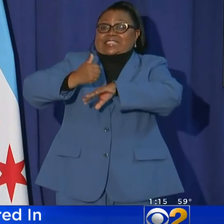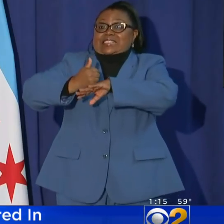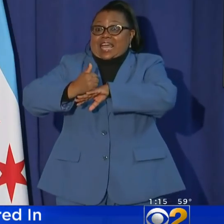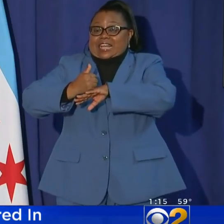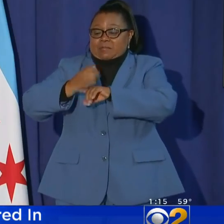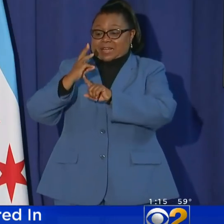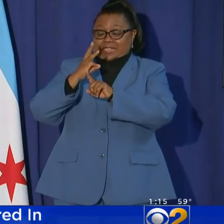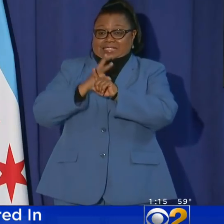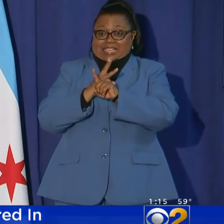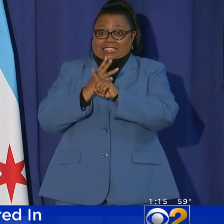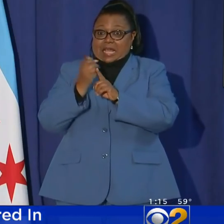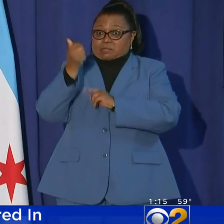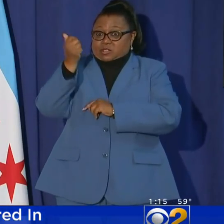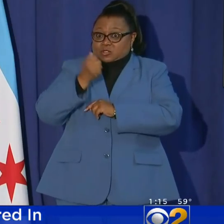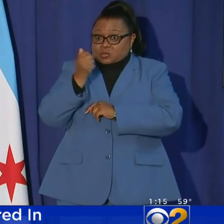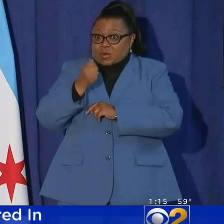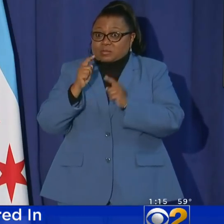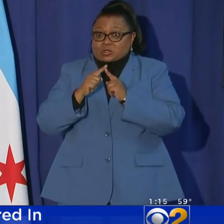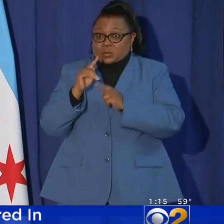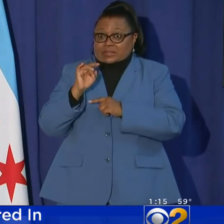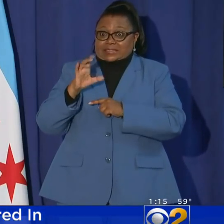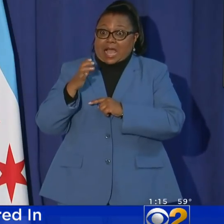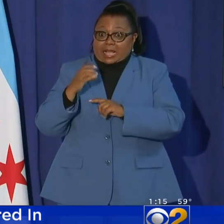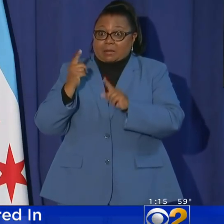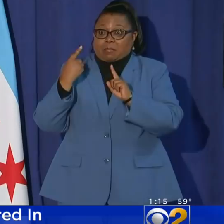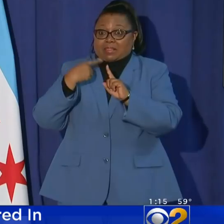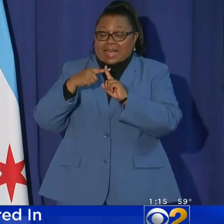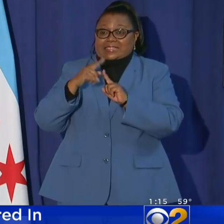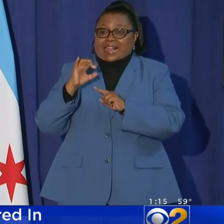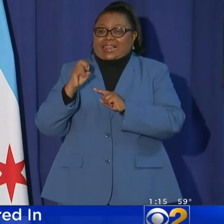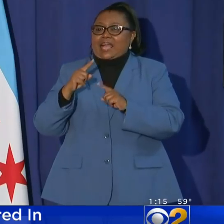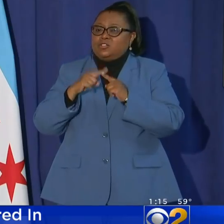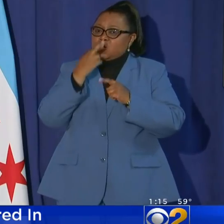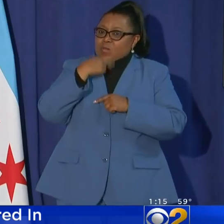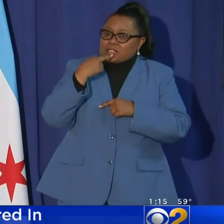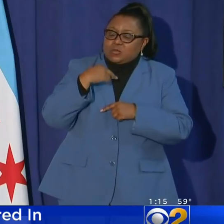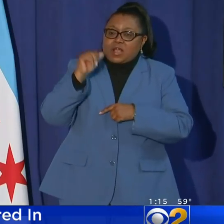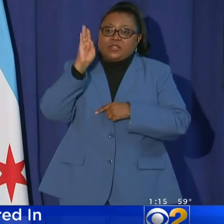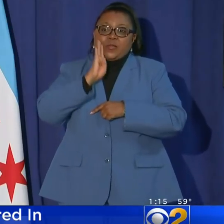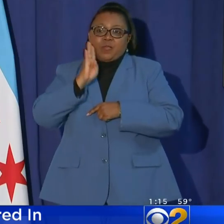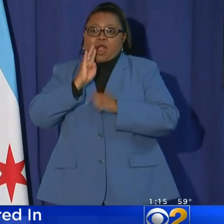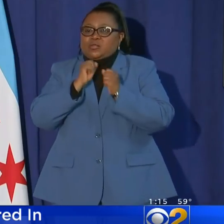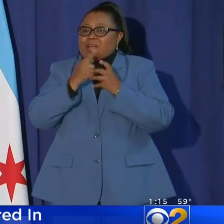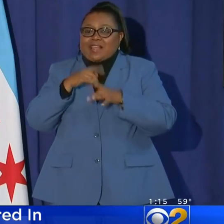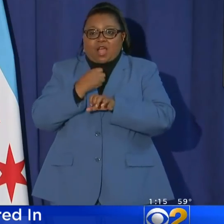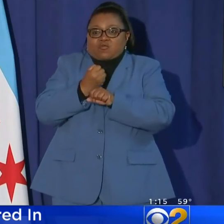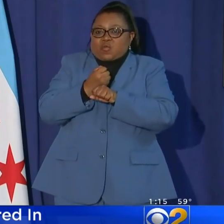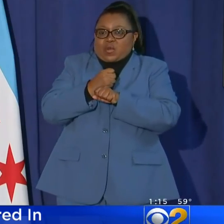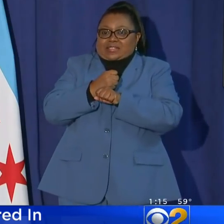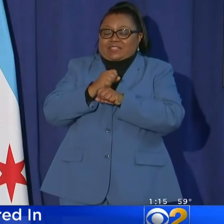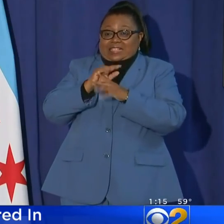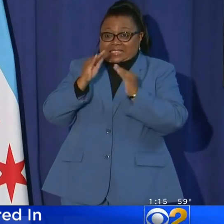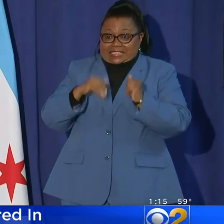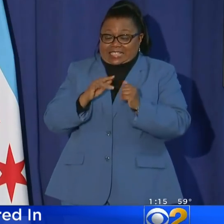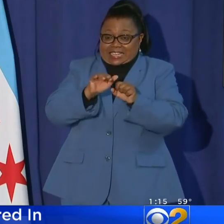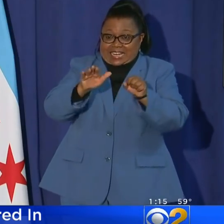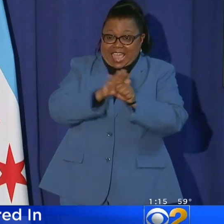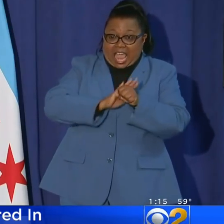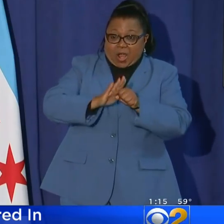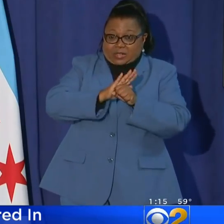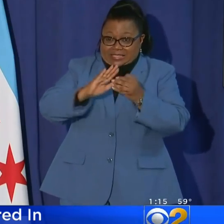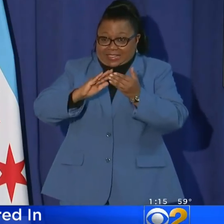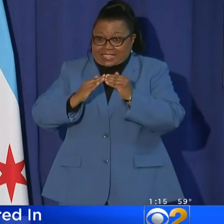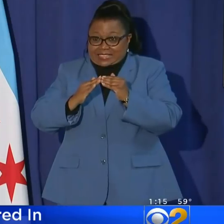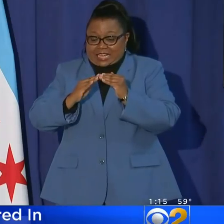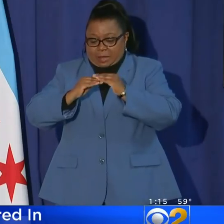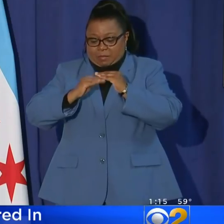and a six-month subscription to TOCK Plus Lite to restaurants and bars without reservation systems in areas of our city